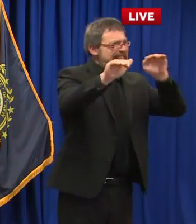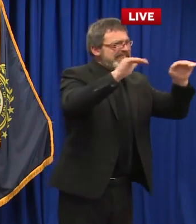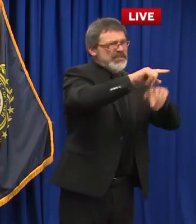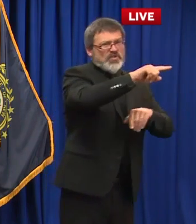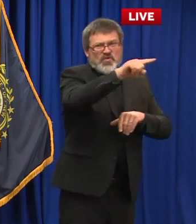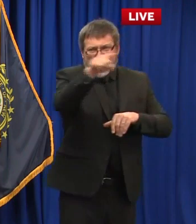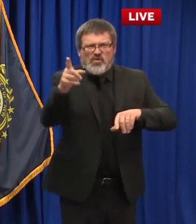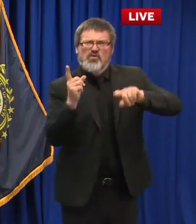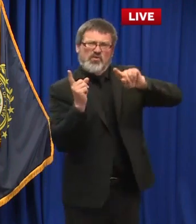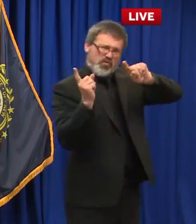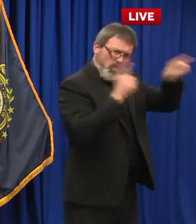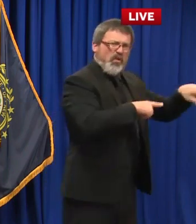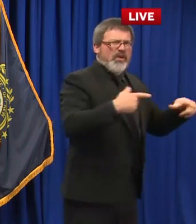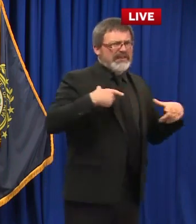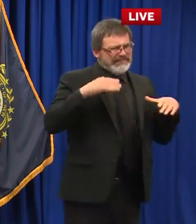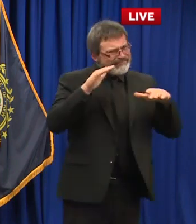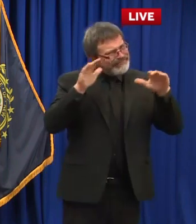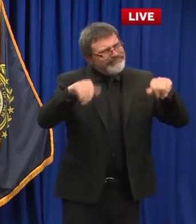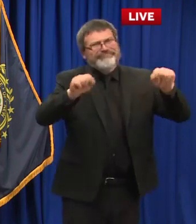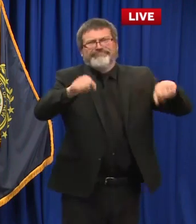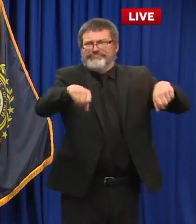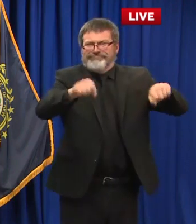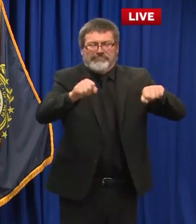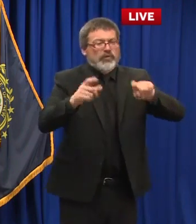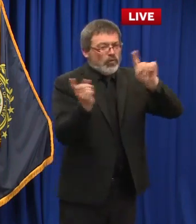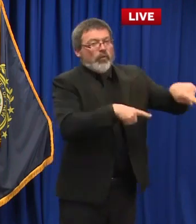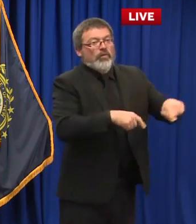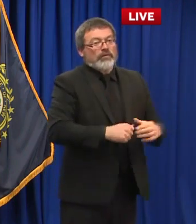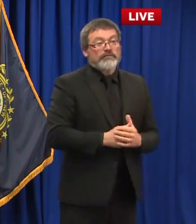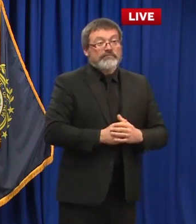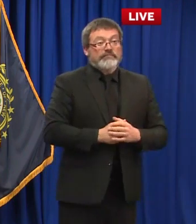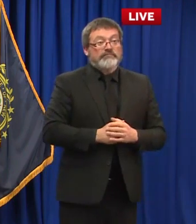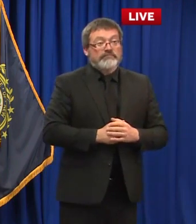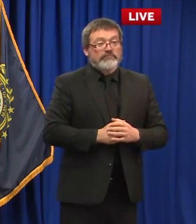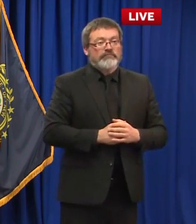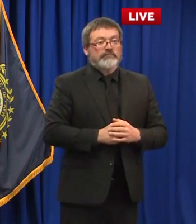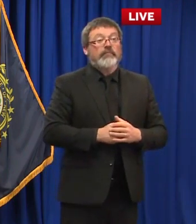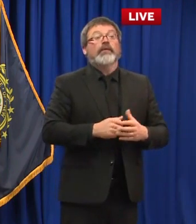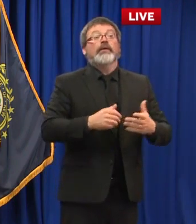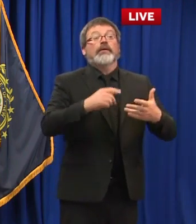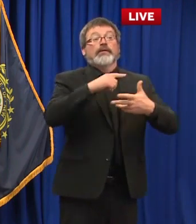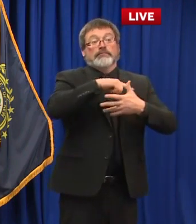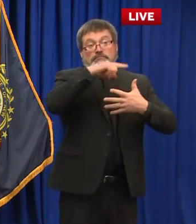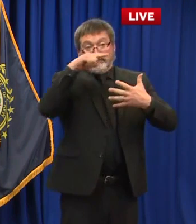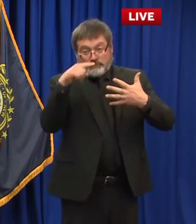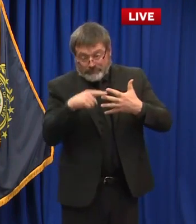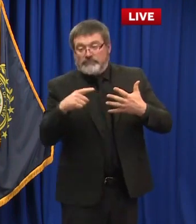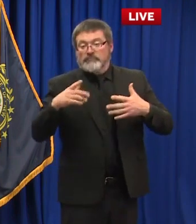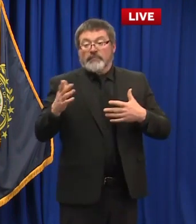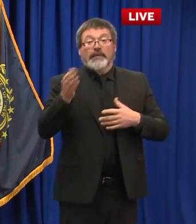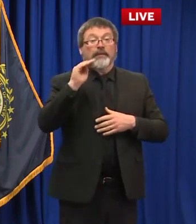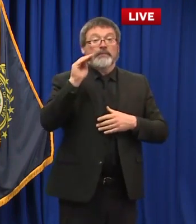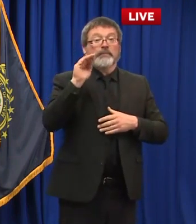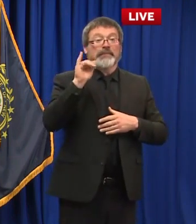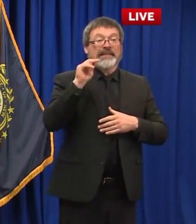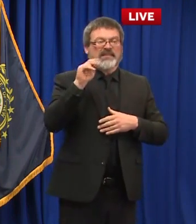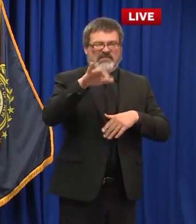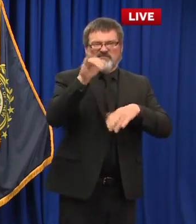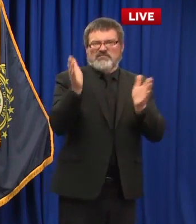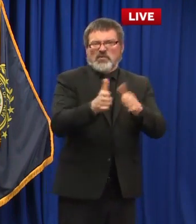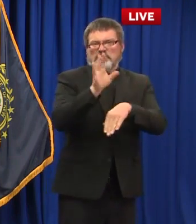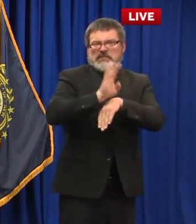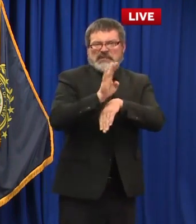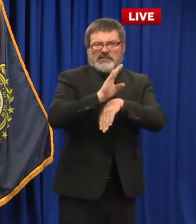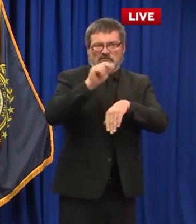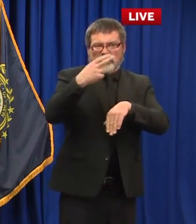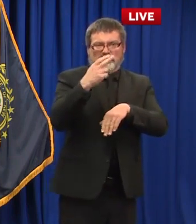Also with the Main Street Relief Fund, a huge program, I mean, really successful so far in that we had a two-week pre